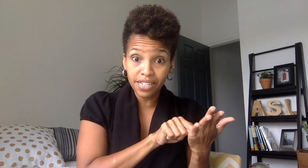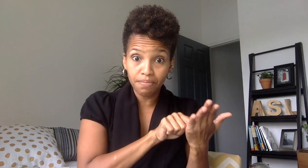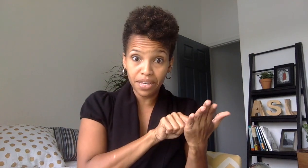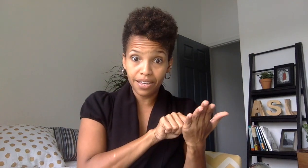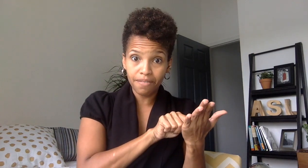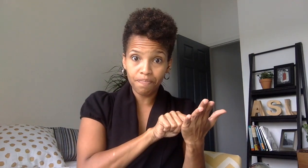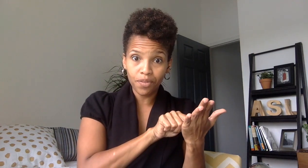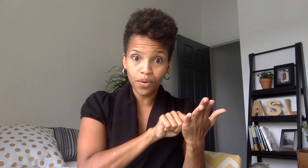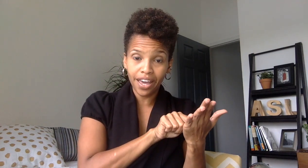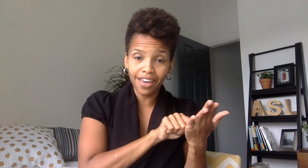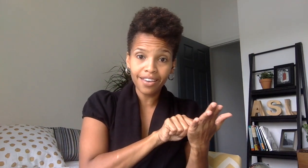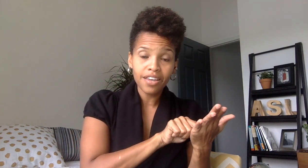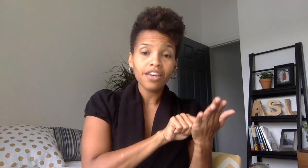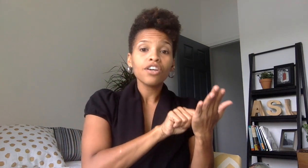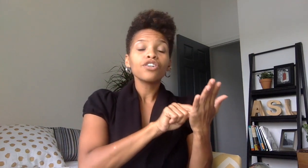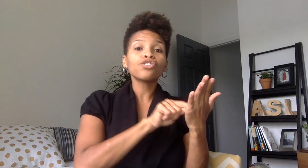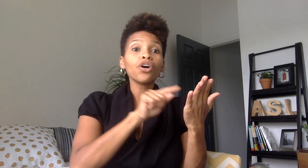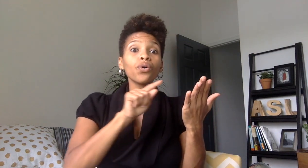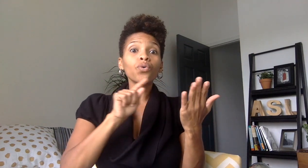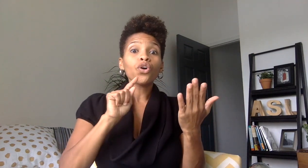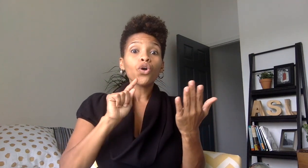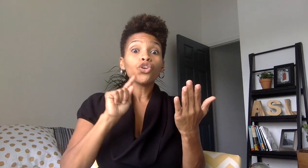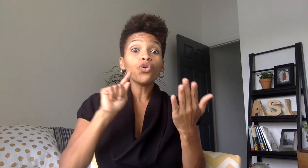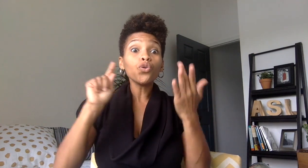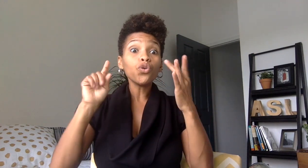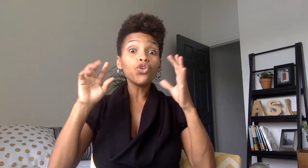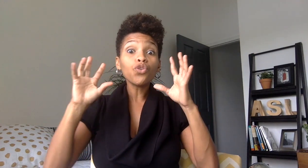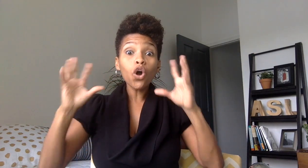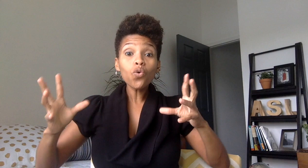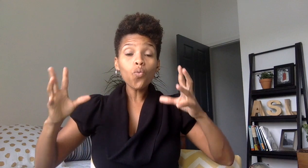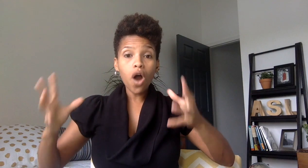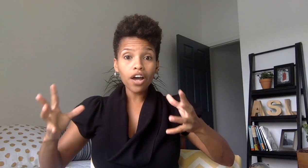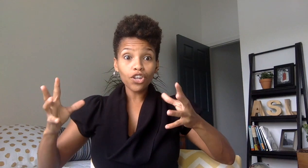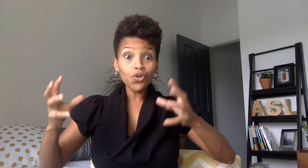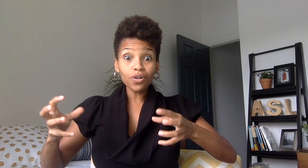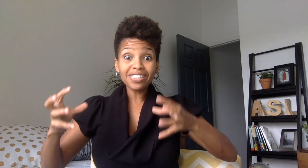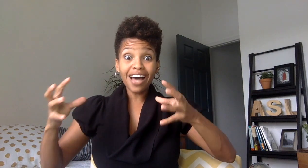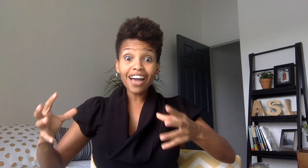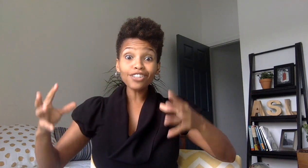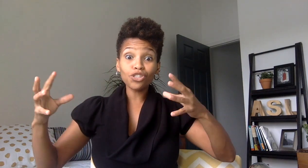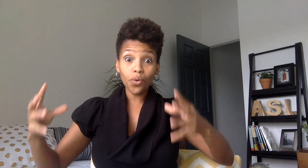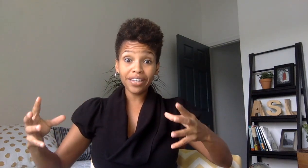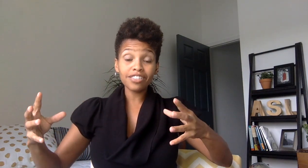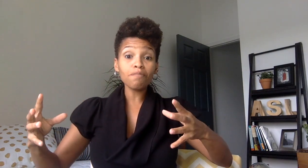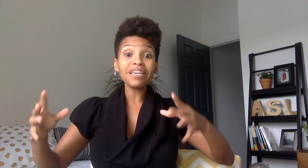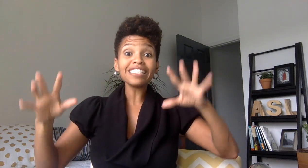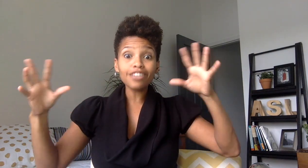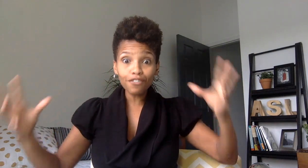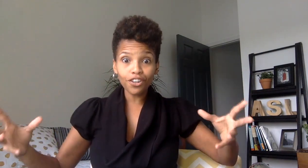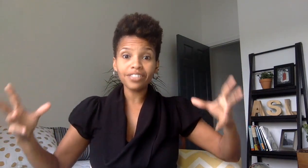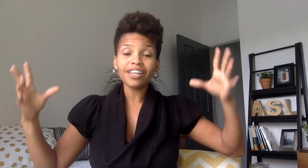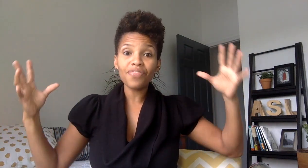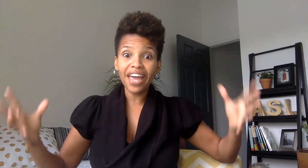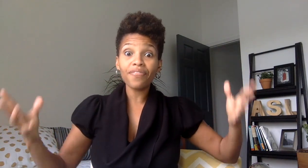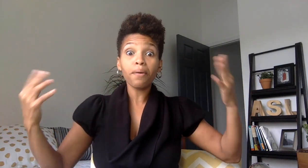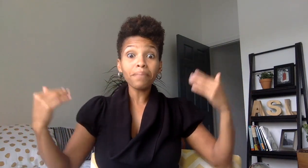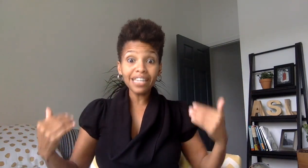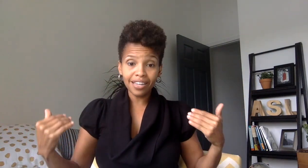me okay so you don't want your sign choice to be different than the meaning